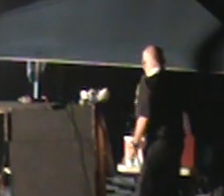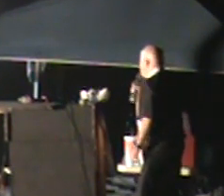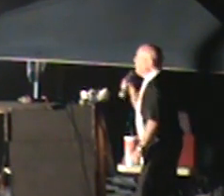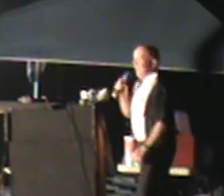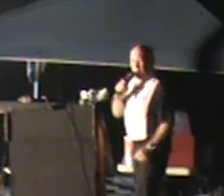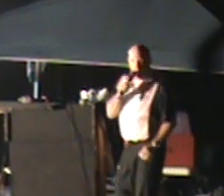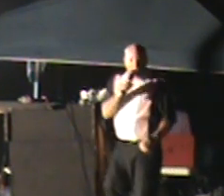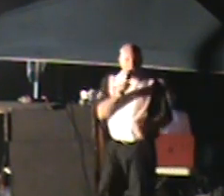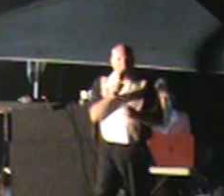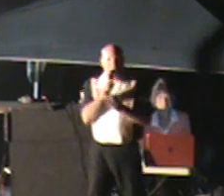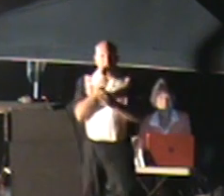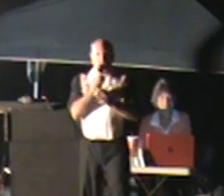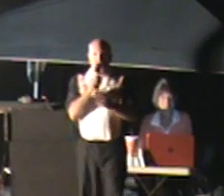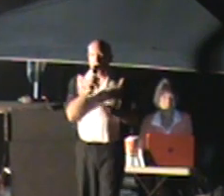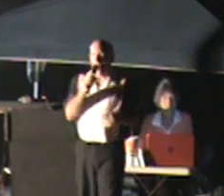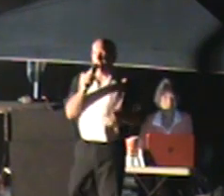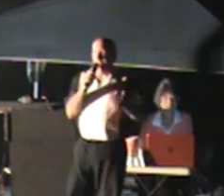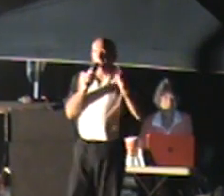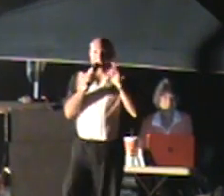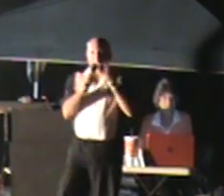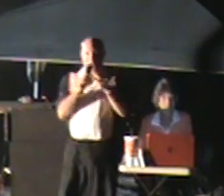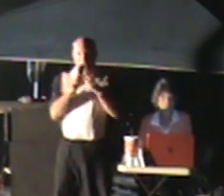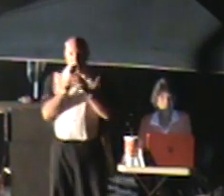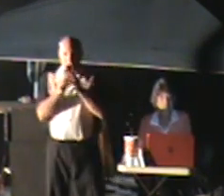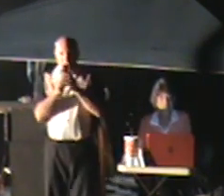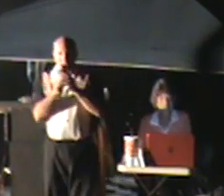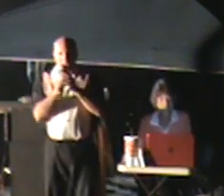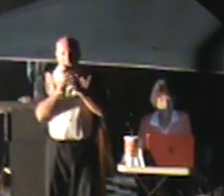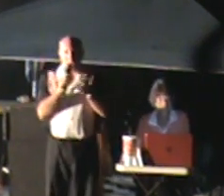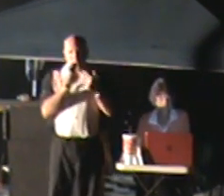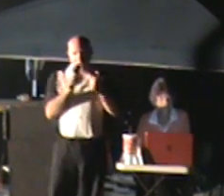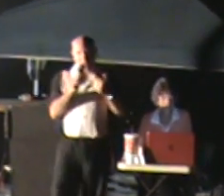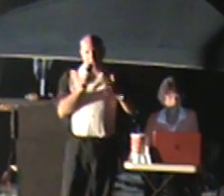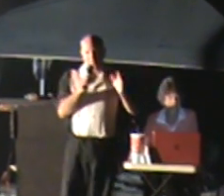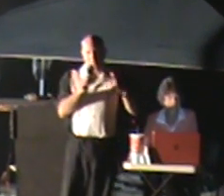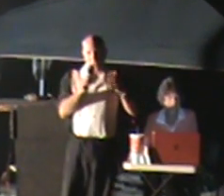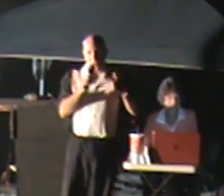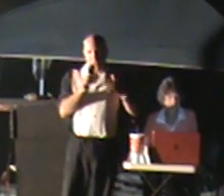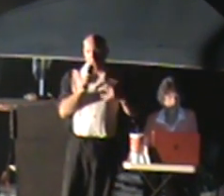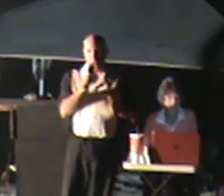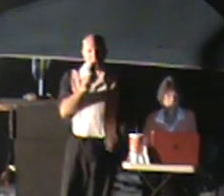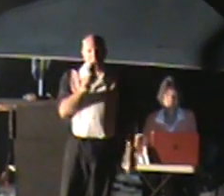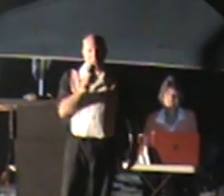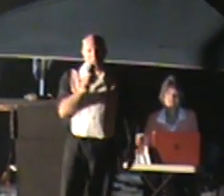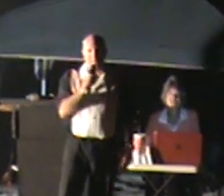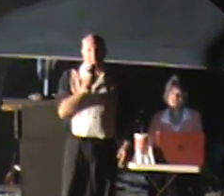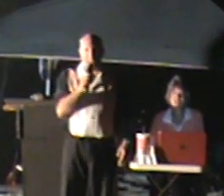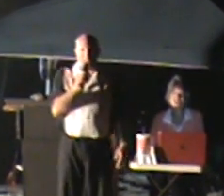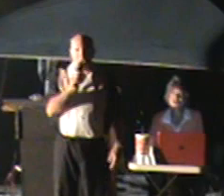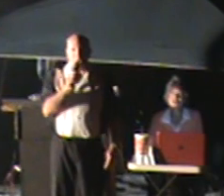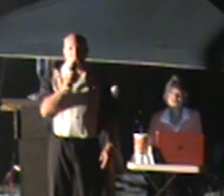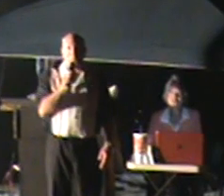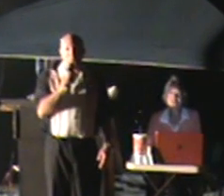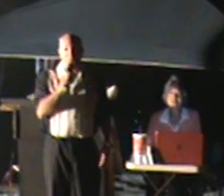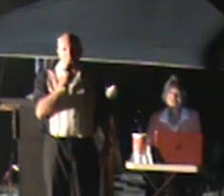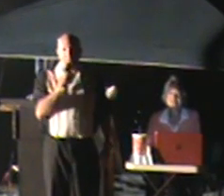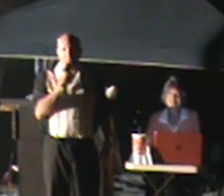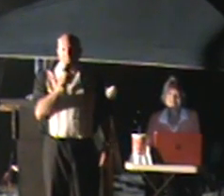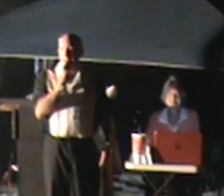Okay, so this next song is for Elena and Kathy Goodwin. Kathy, you want to sign on this song? You don't know this song? I don't